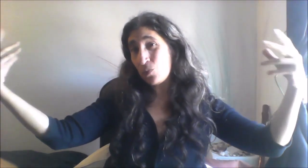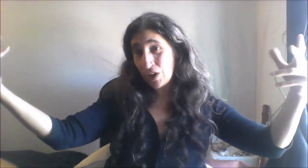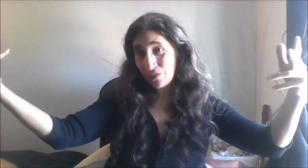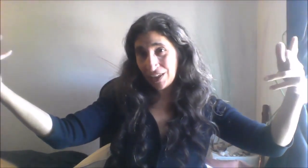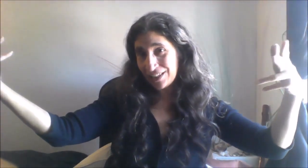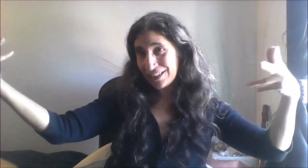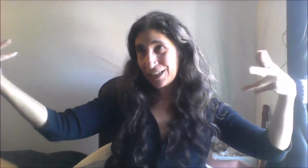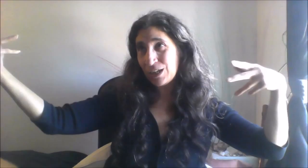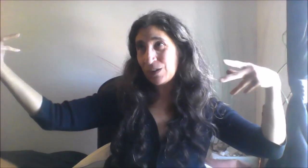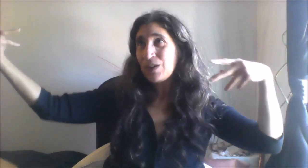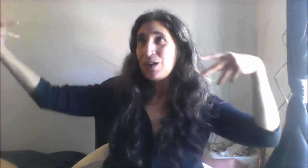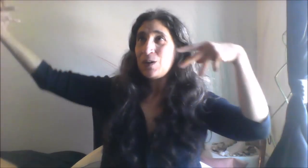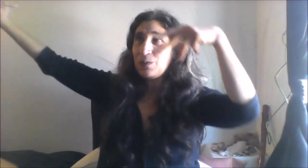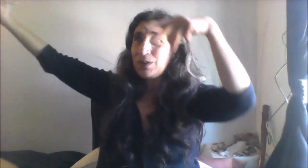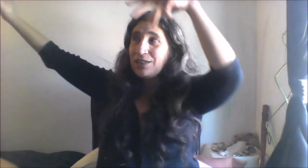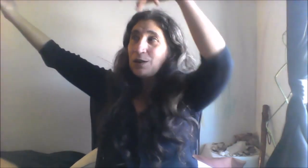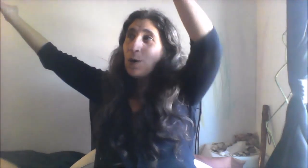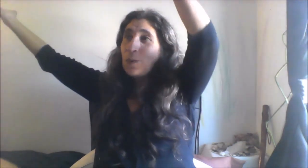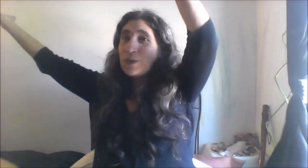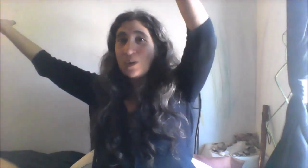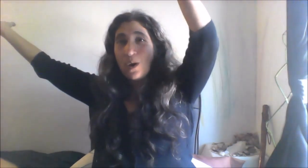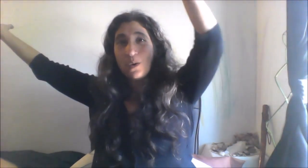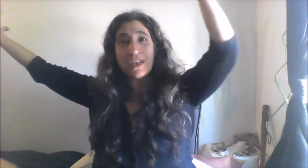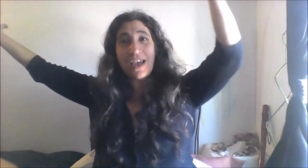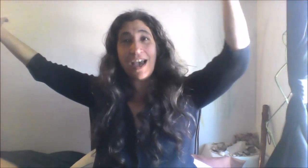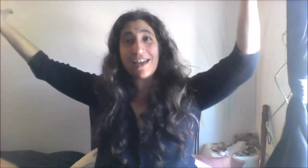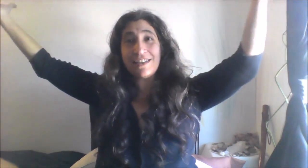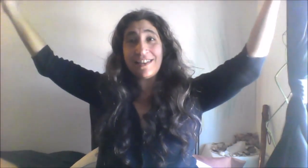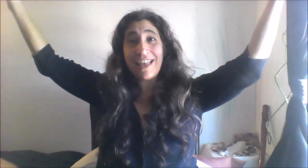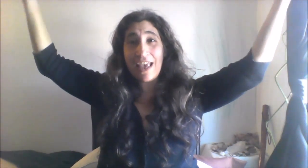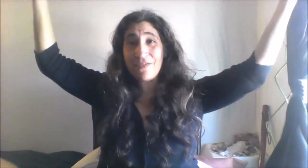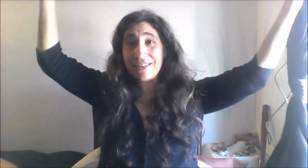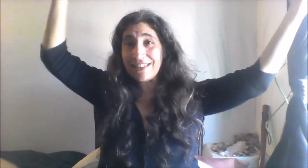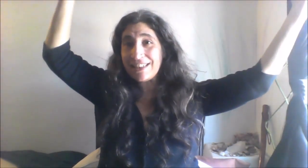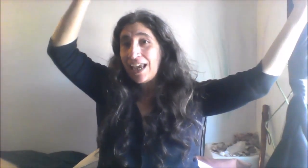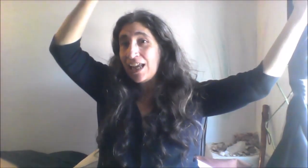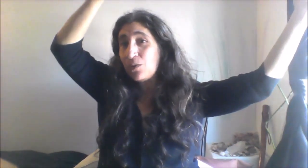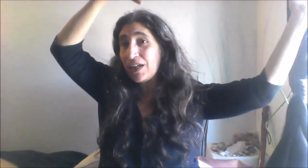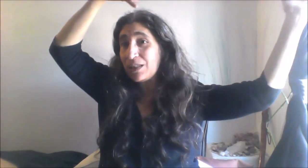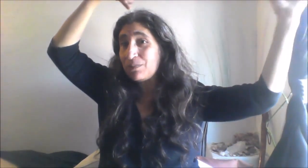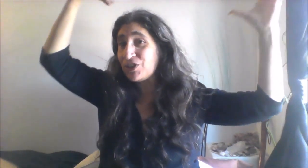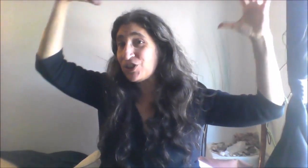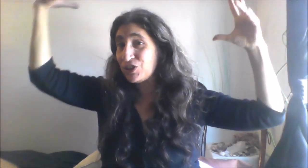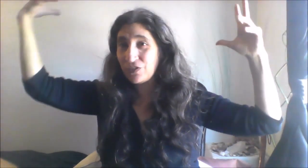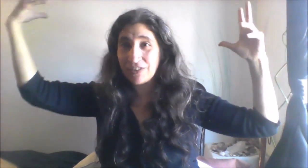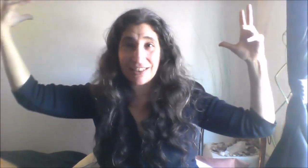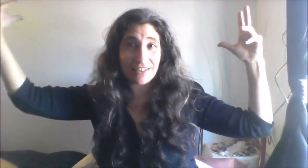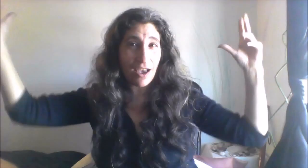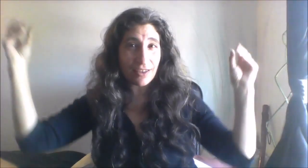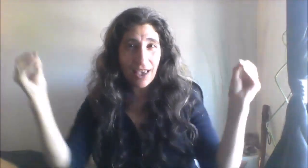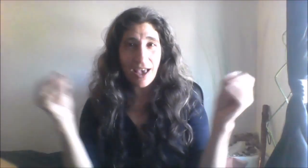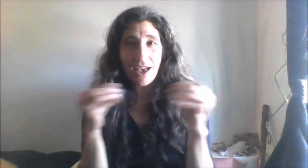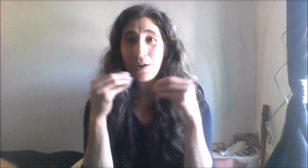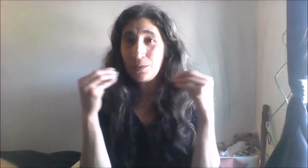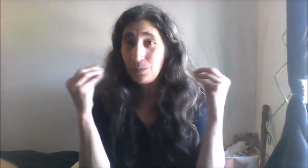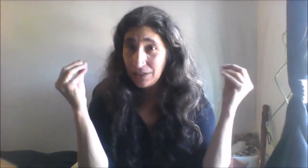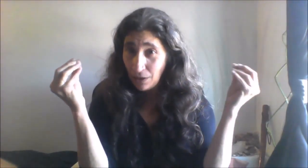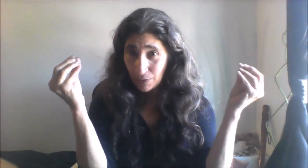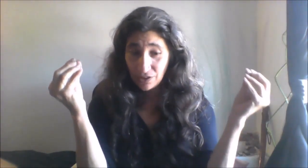we're in you know we know what's going on in the heavens and where the positions of the stars are we know what's